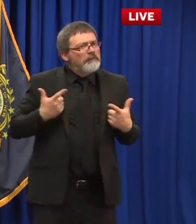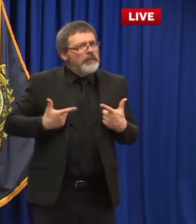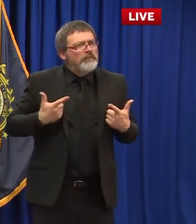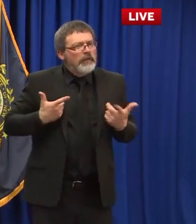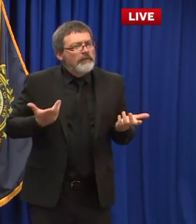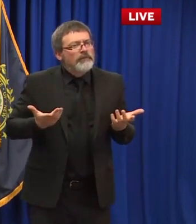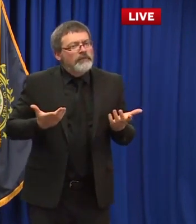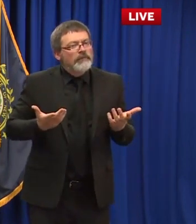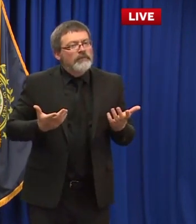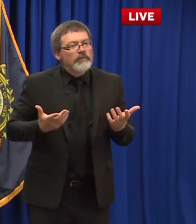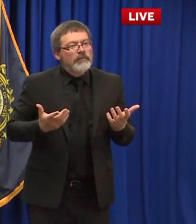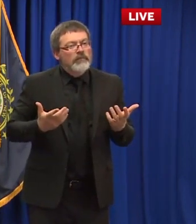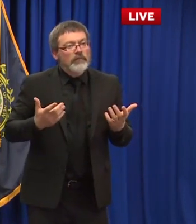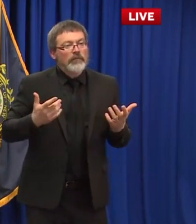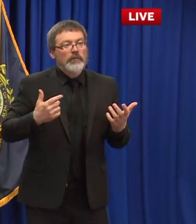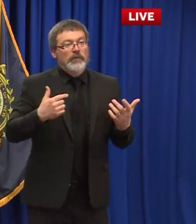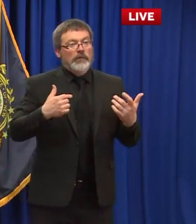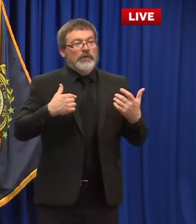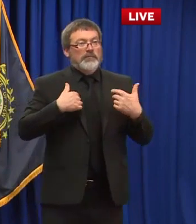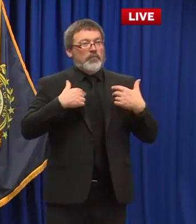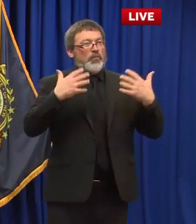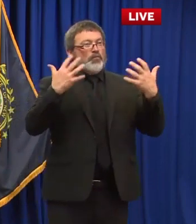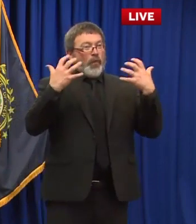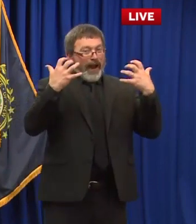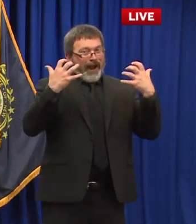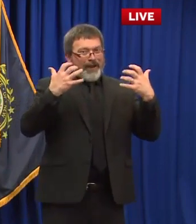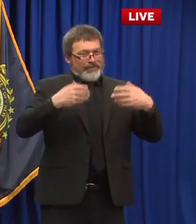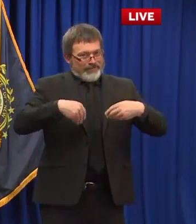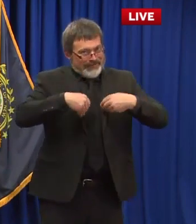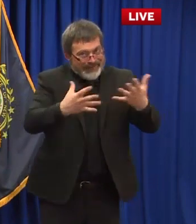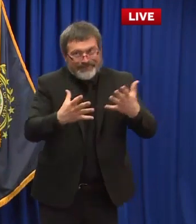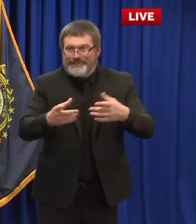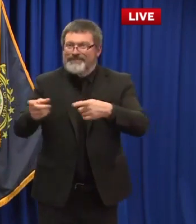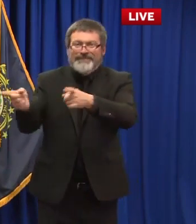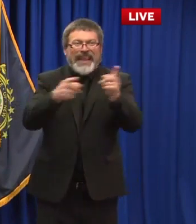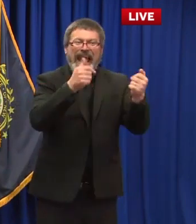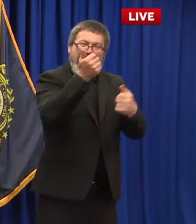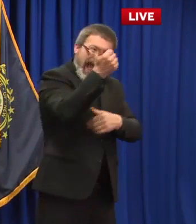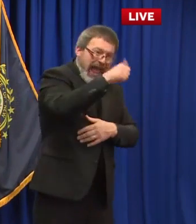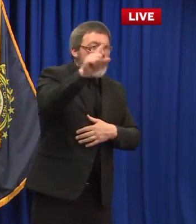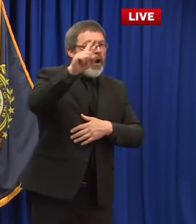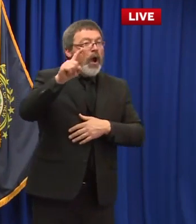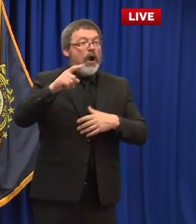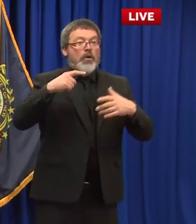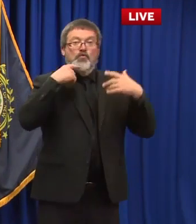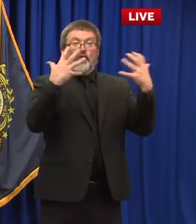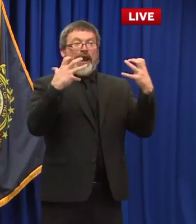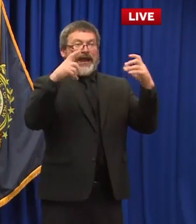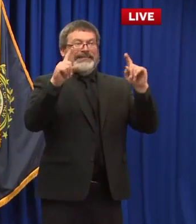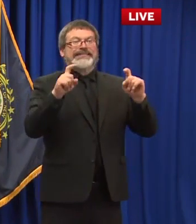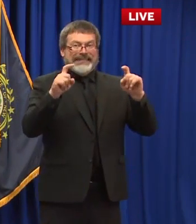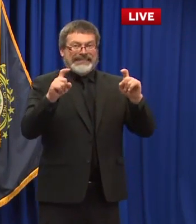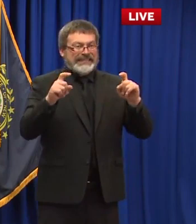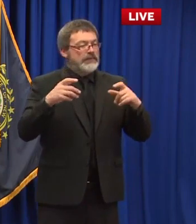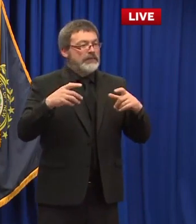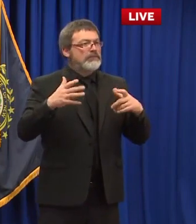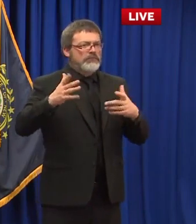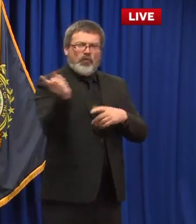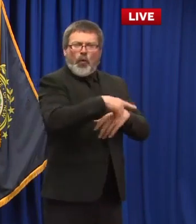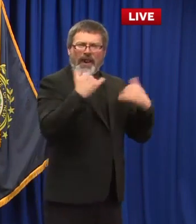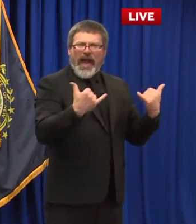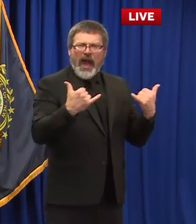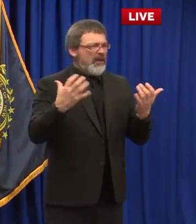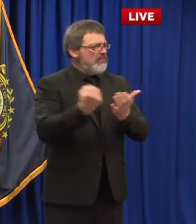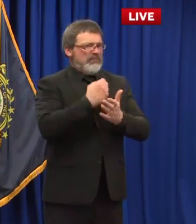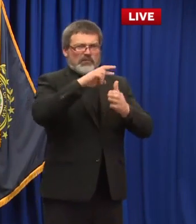wanted to get to is that that supply demand be equal so people don't have to wait for a test um so that means we have enough